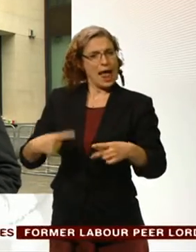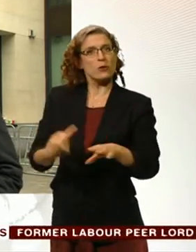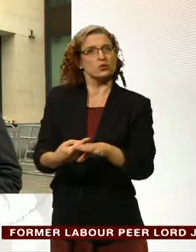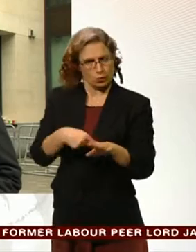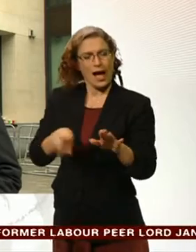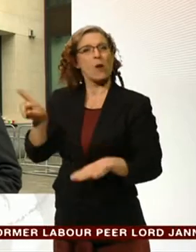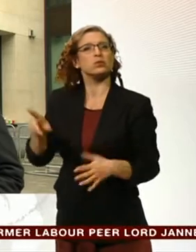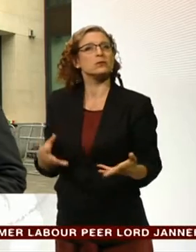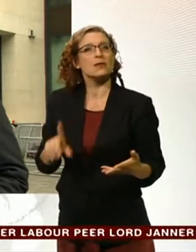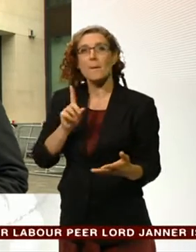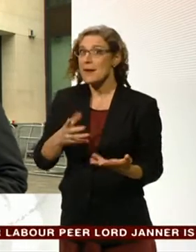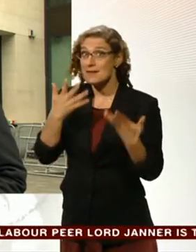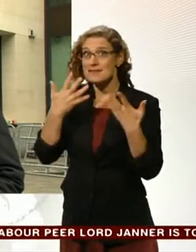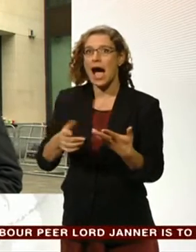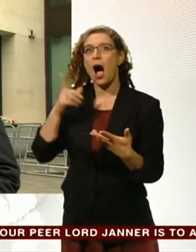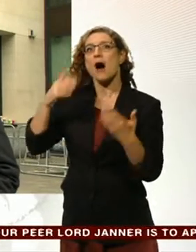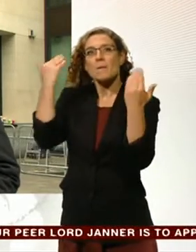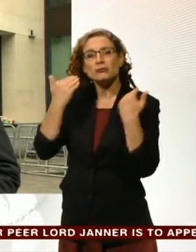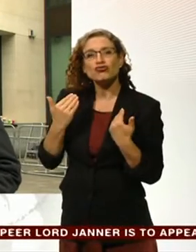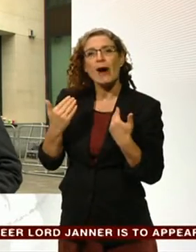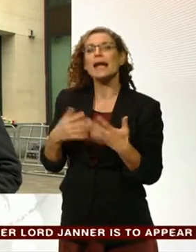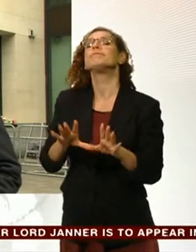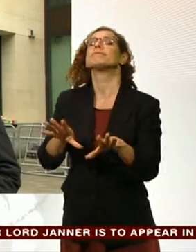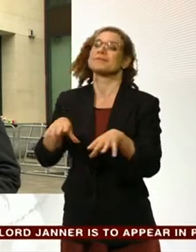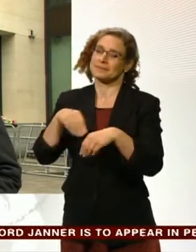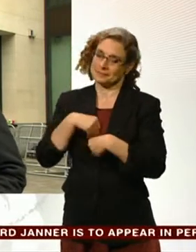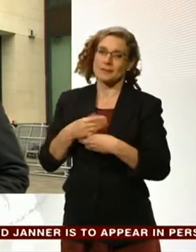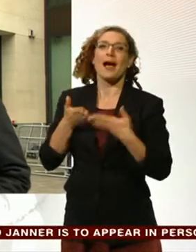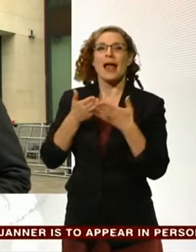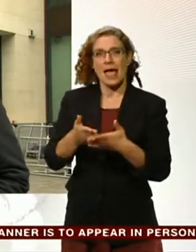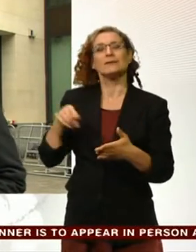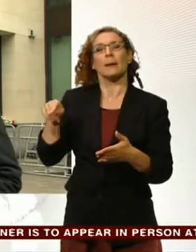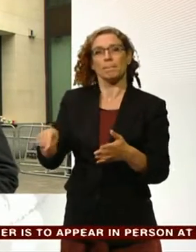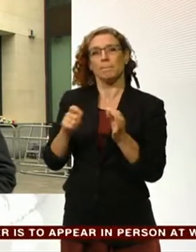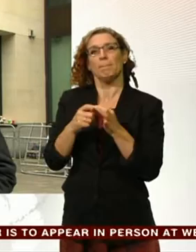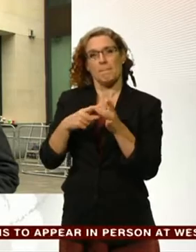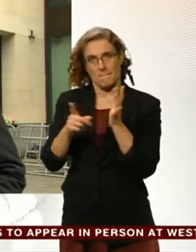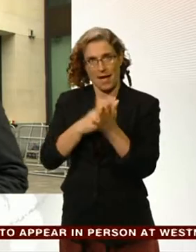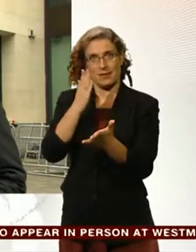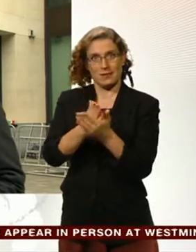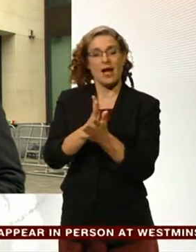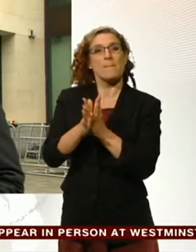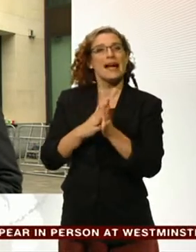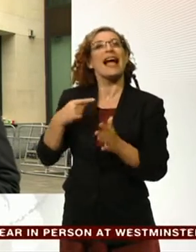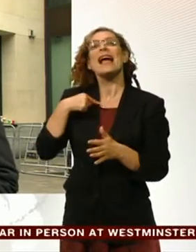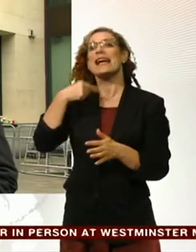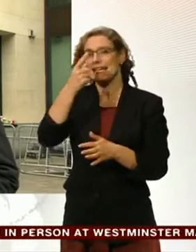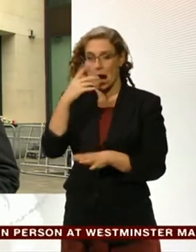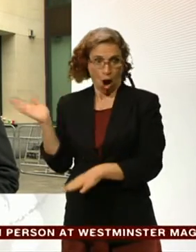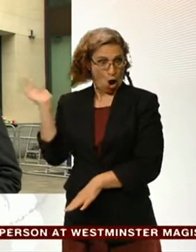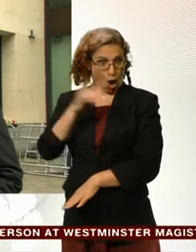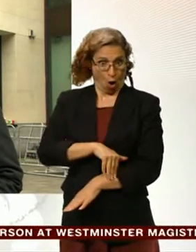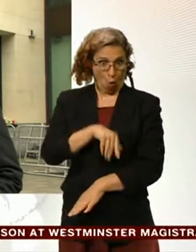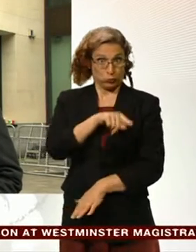now the magistrates, the district judge, has agreed that that condition should be lifted. So he'll now be free to go home to Hounslow.